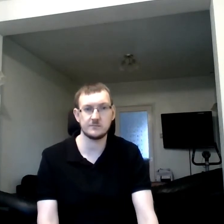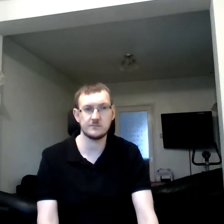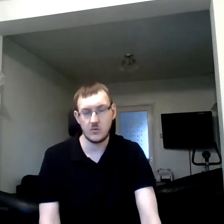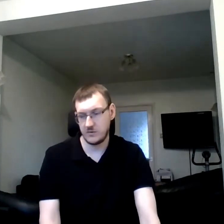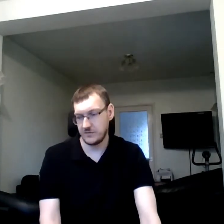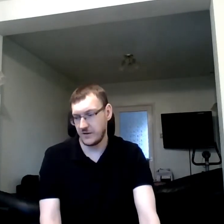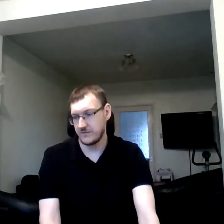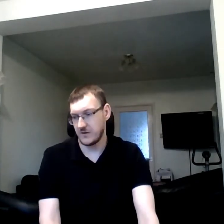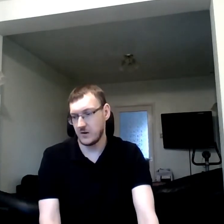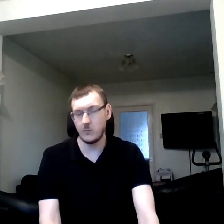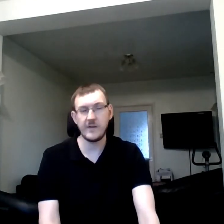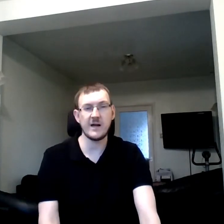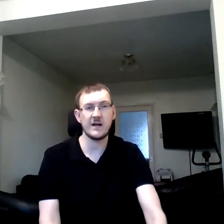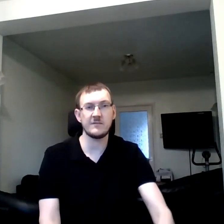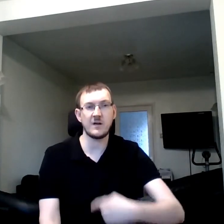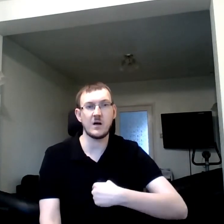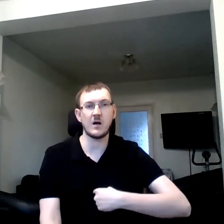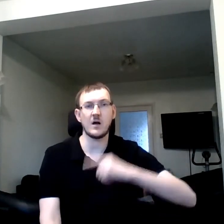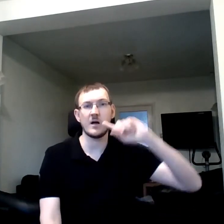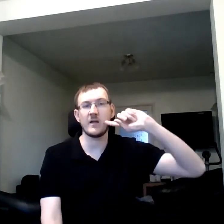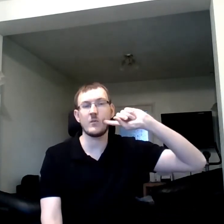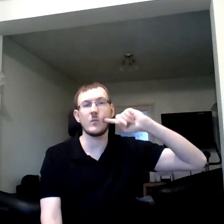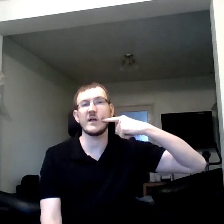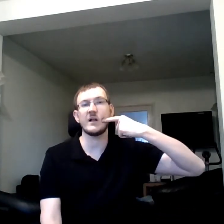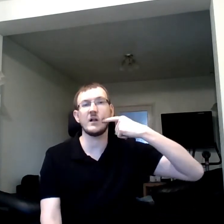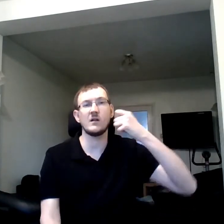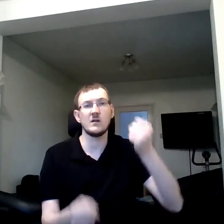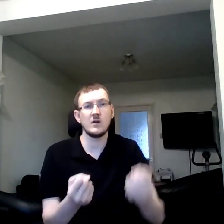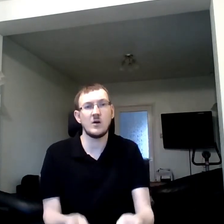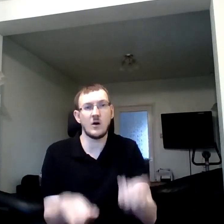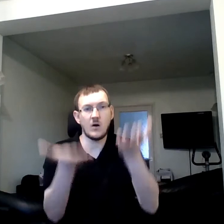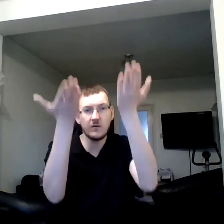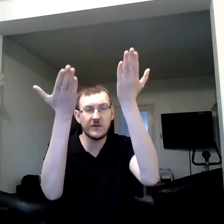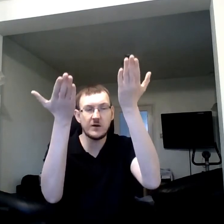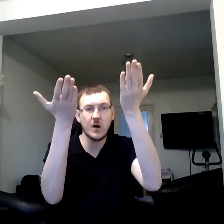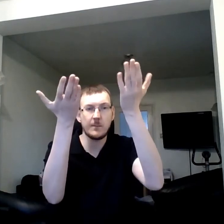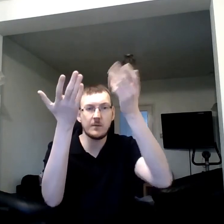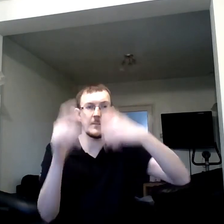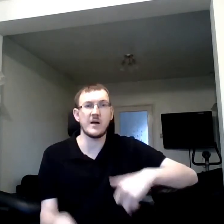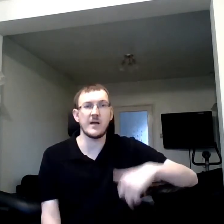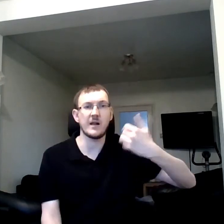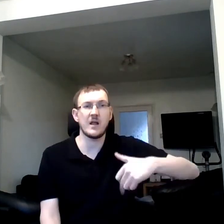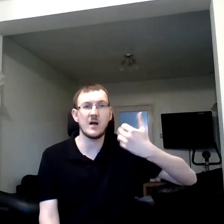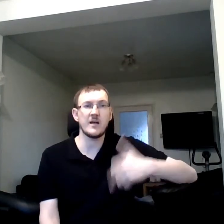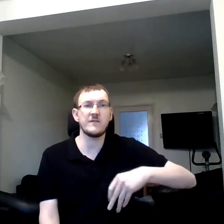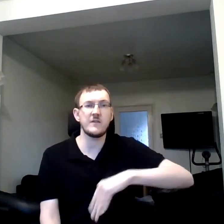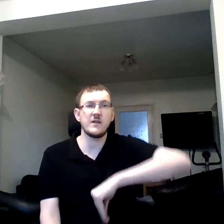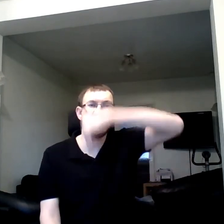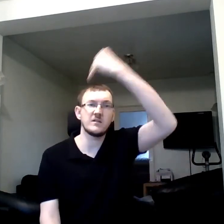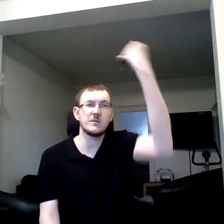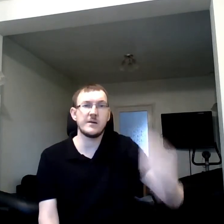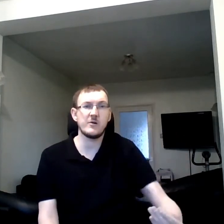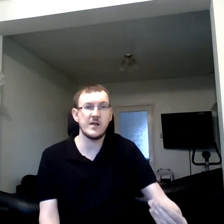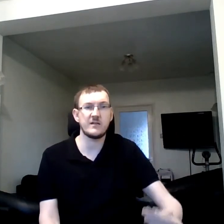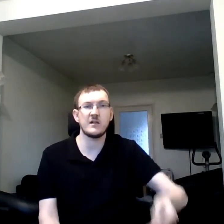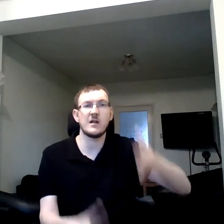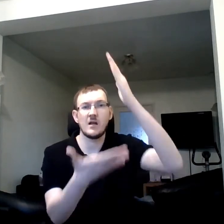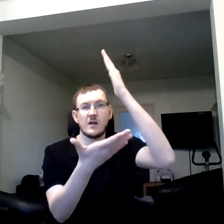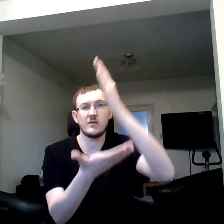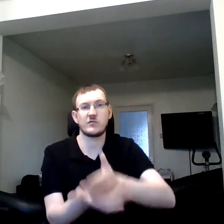So far we have I will offer up my life in spirit and